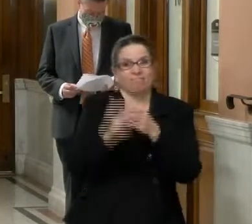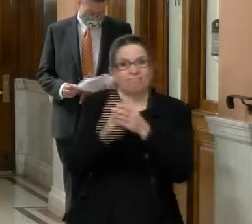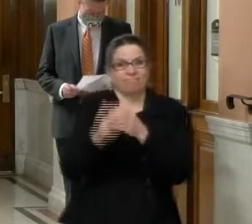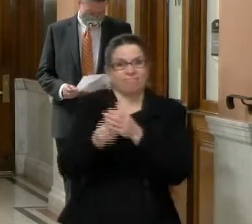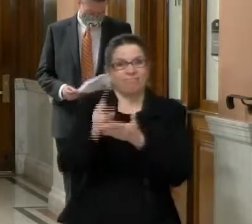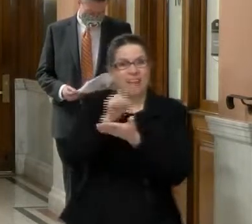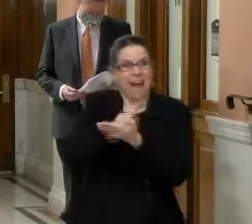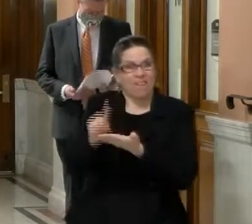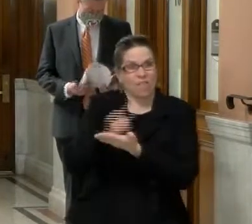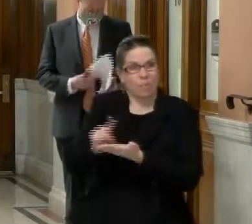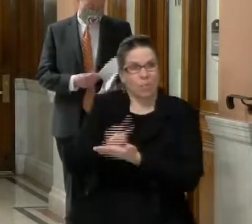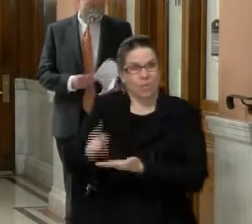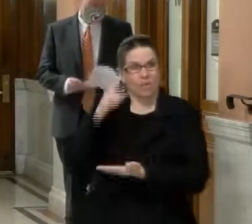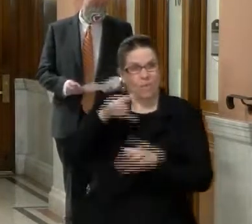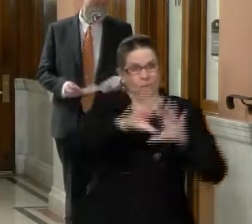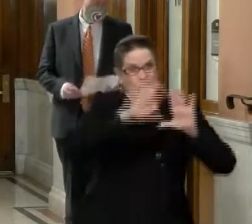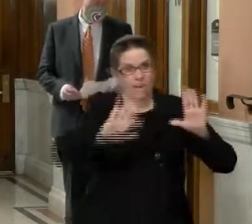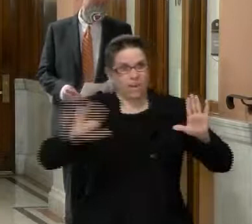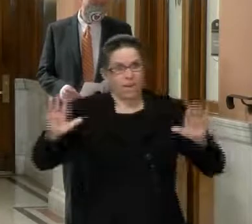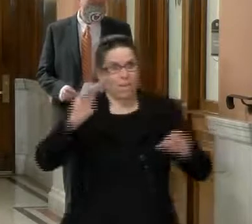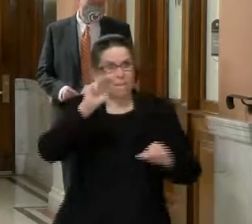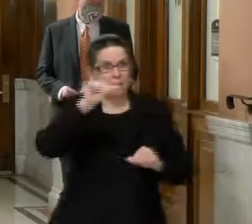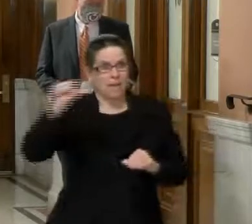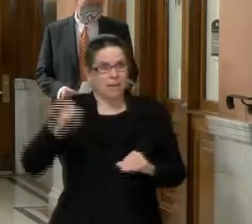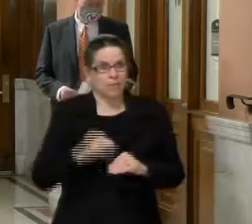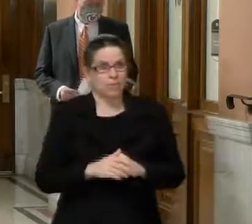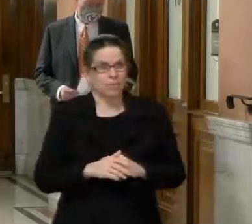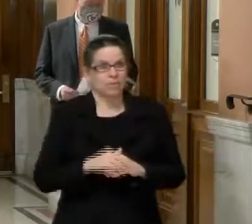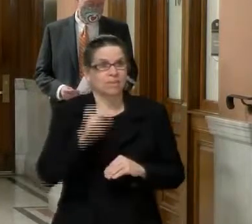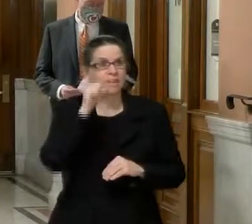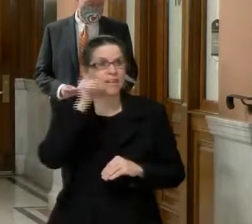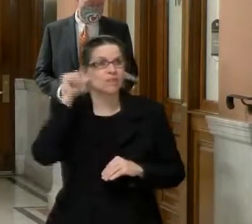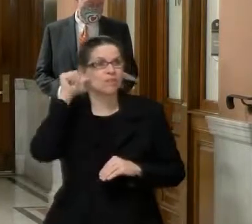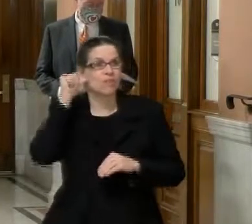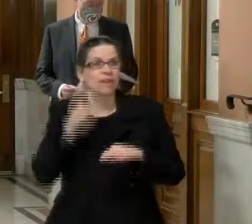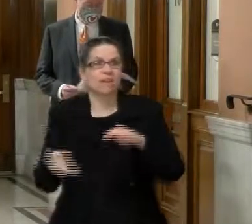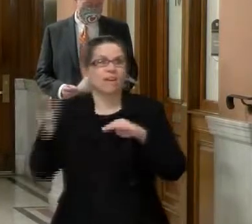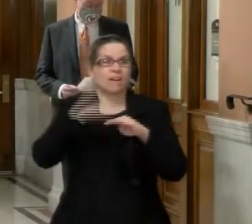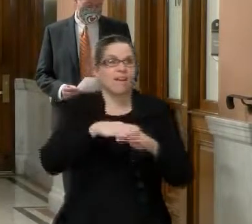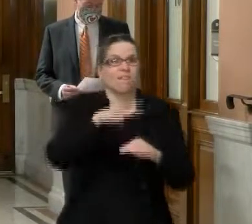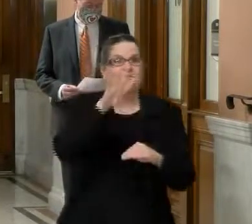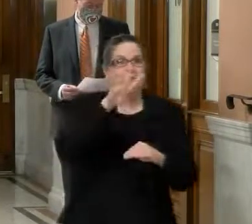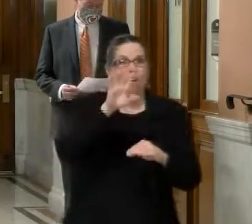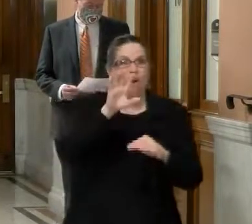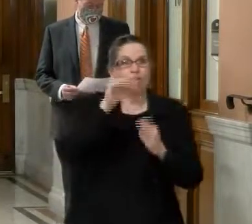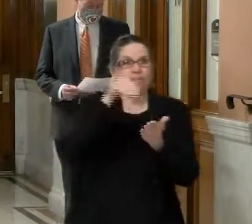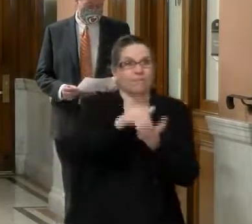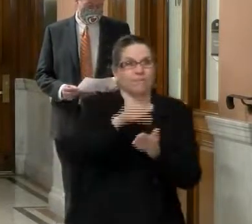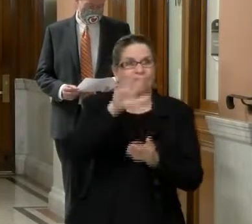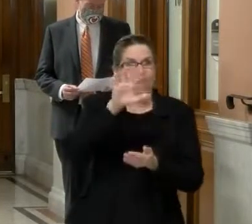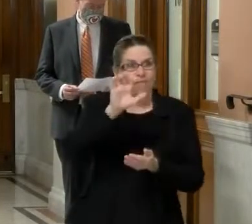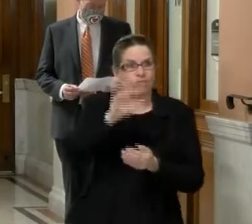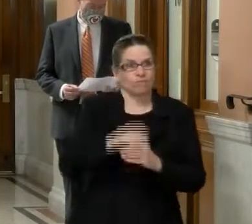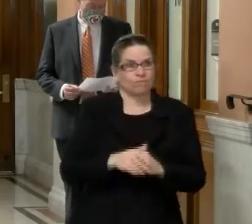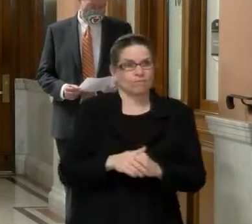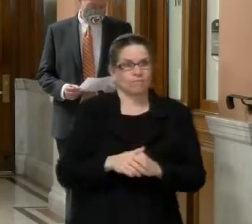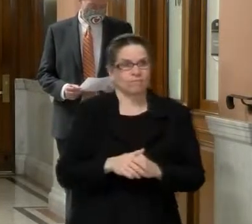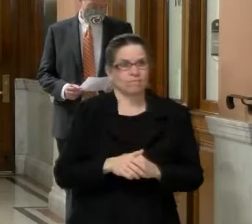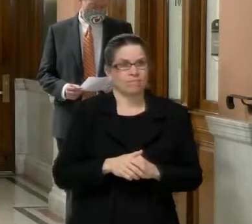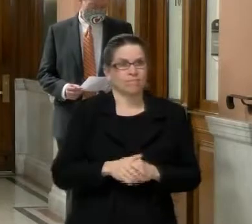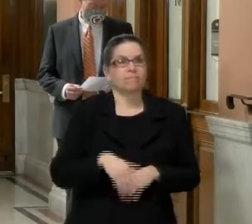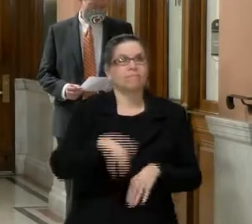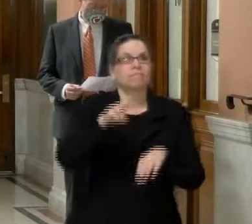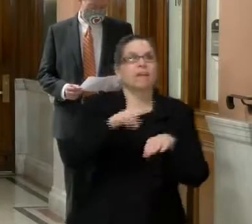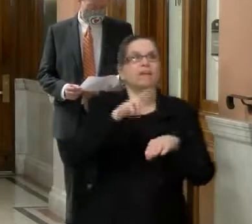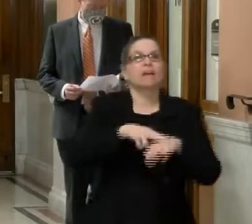of confirmed cases climbed by over 4,500 bringing the total to 480,000 nationally. have over